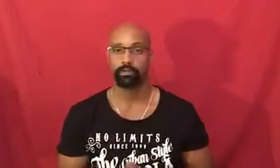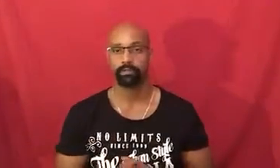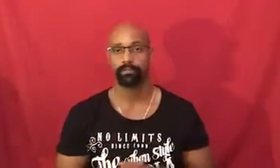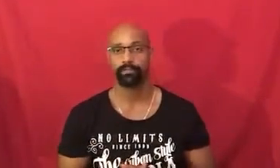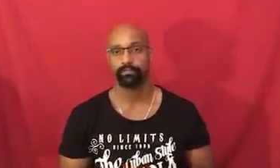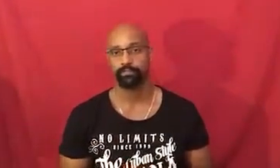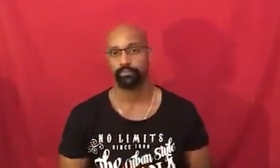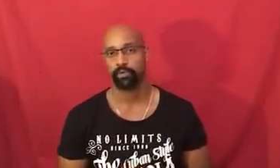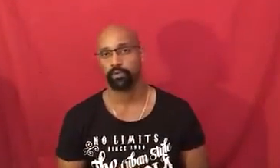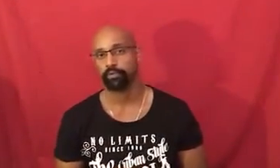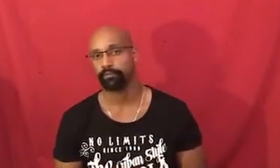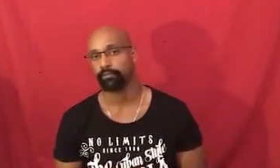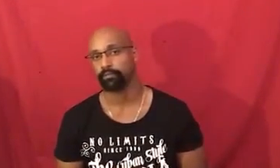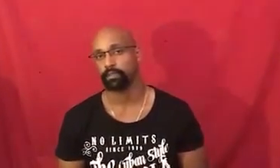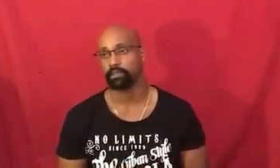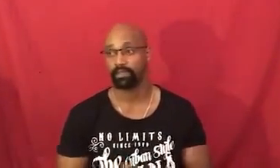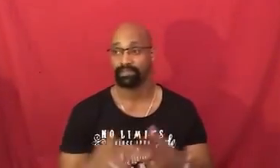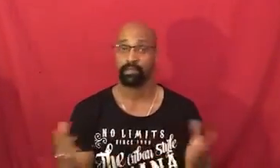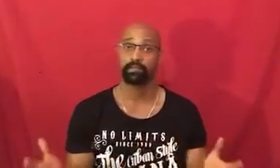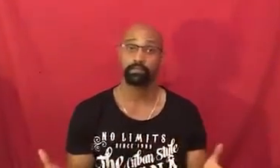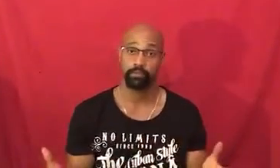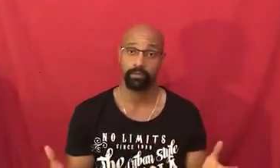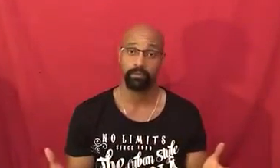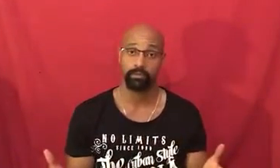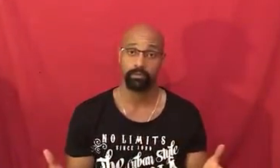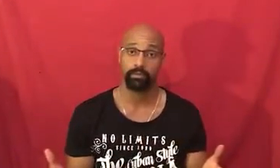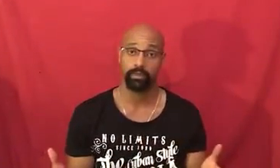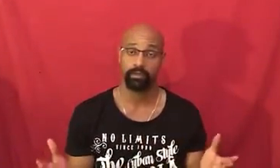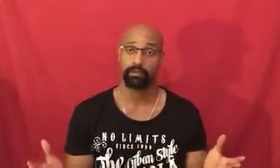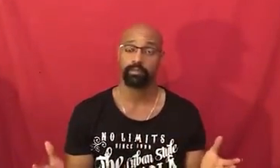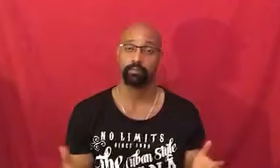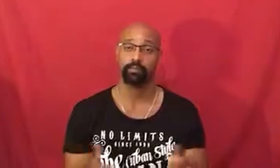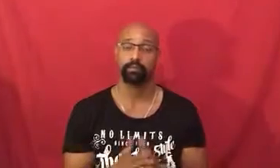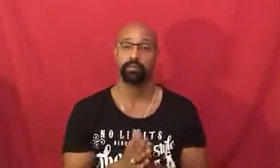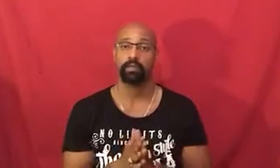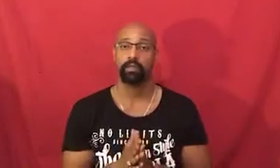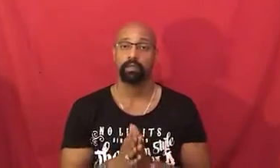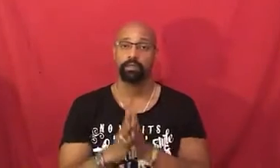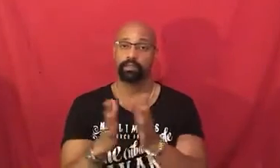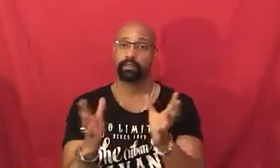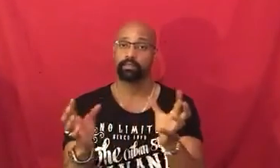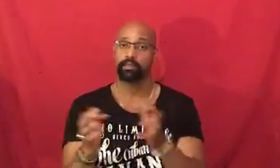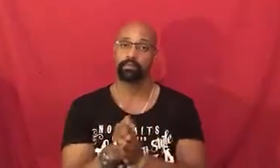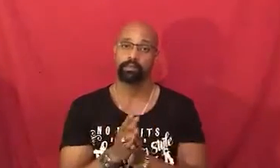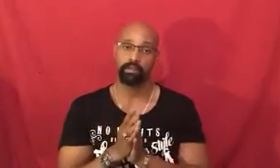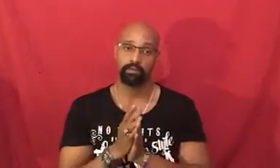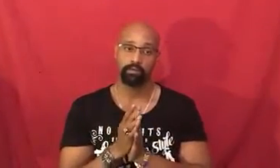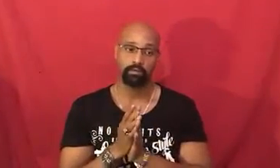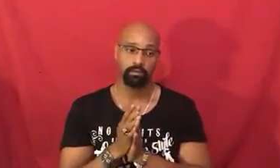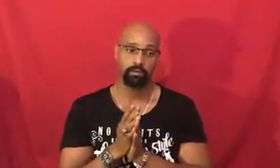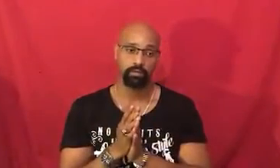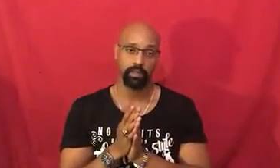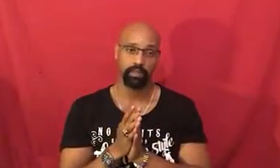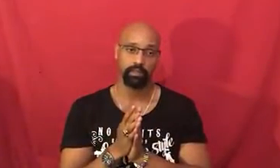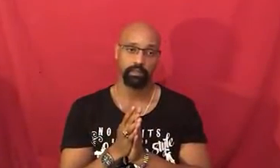okay let's take cells for an as an example cells coming together and